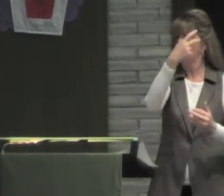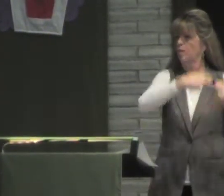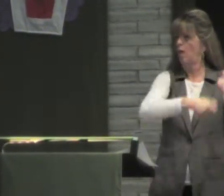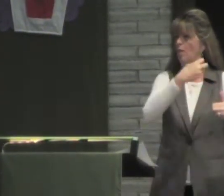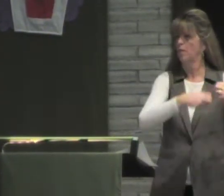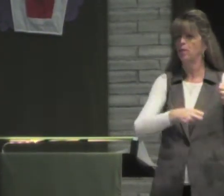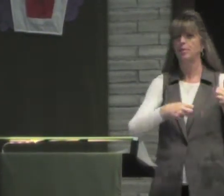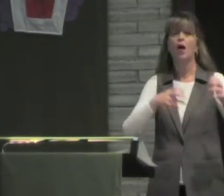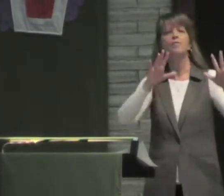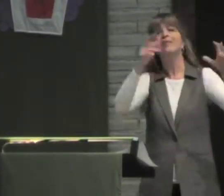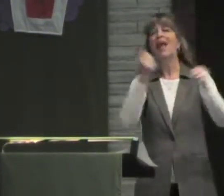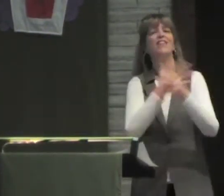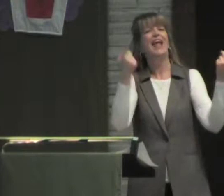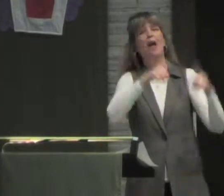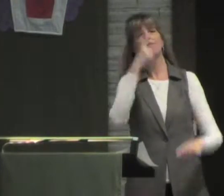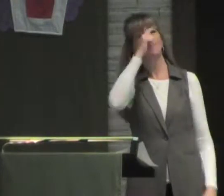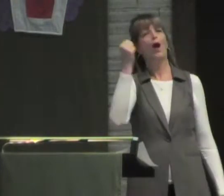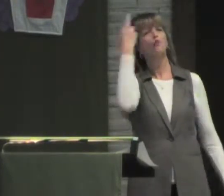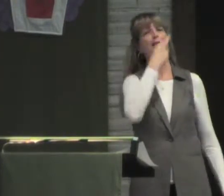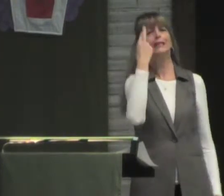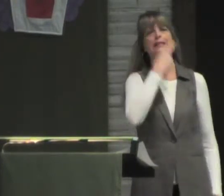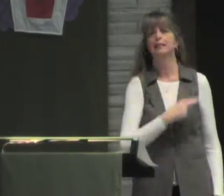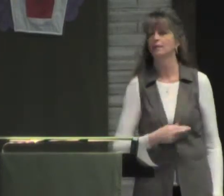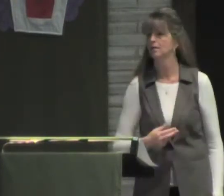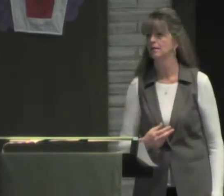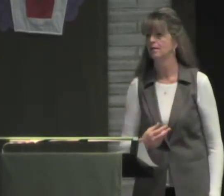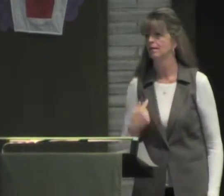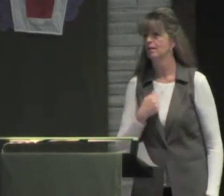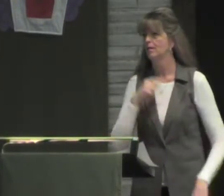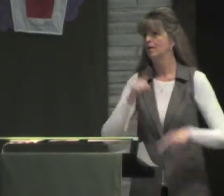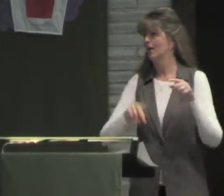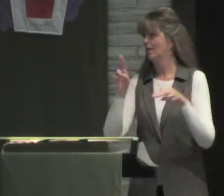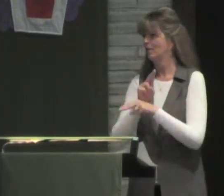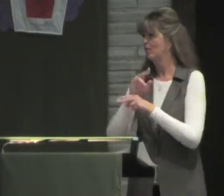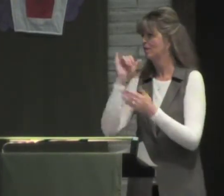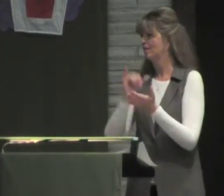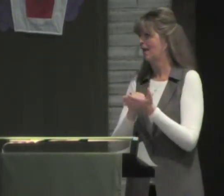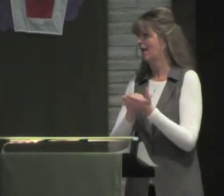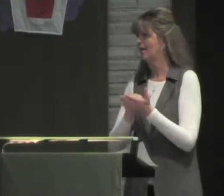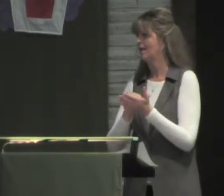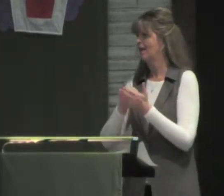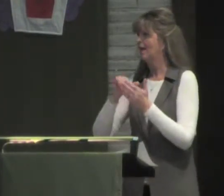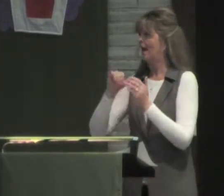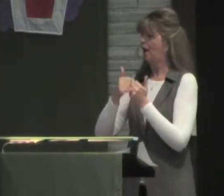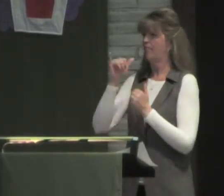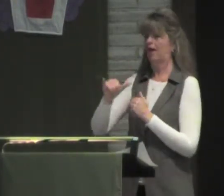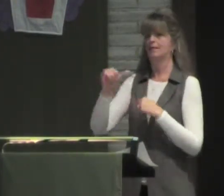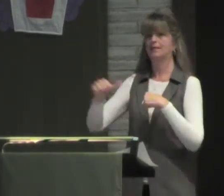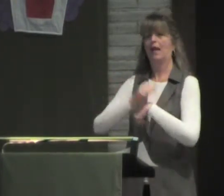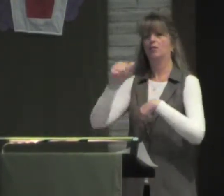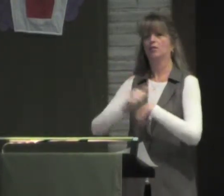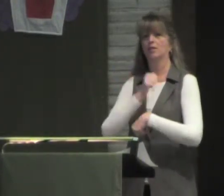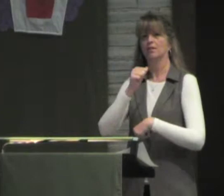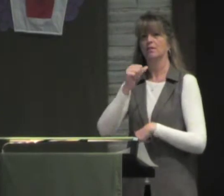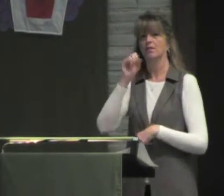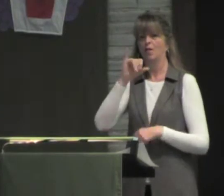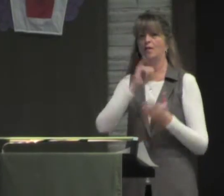You know, and some of these, if you tell someone who's going through grief or is having a horrible time that, well, everything happens for a reason,